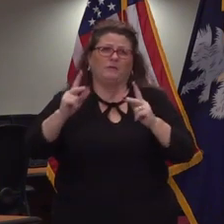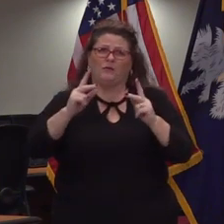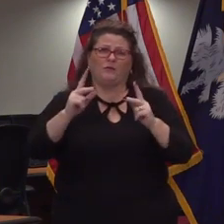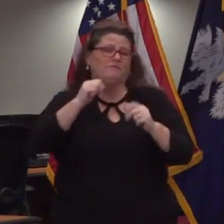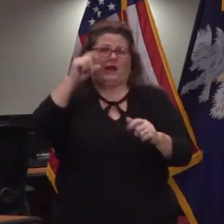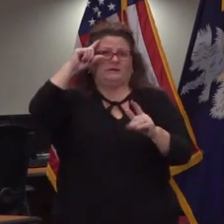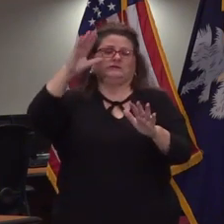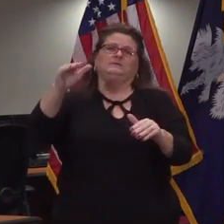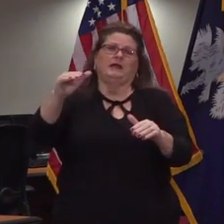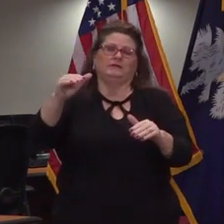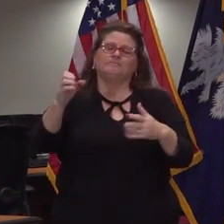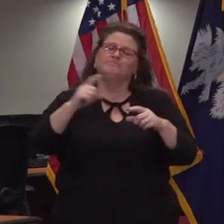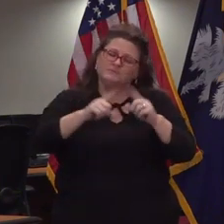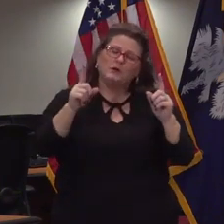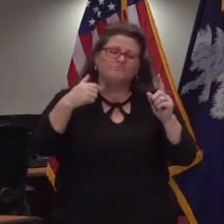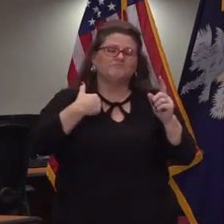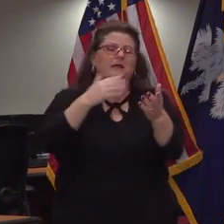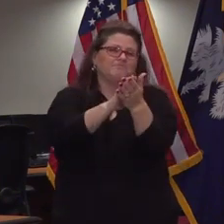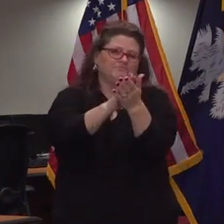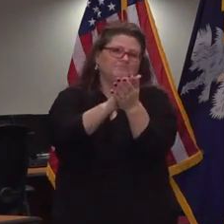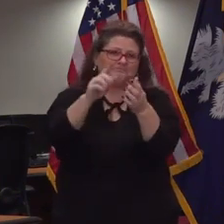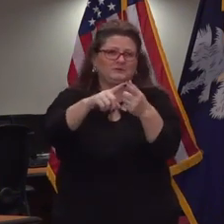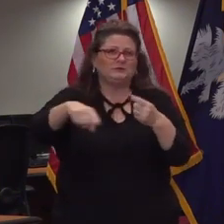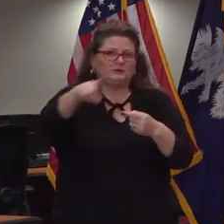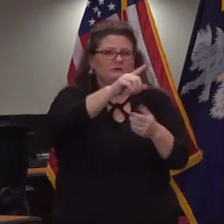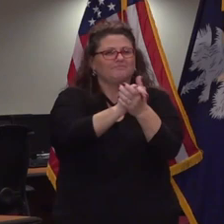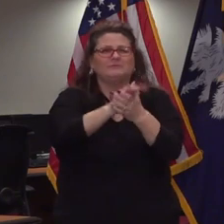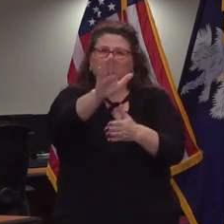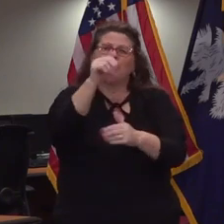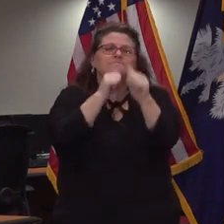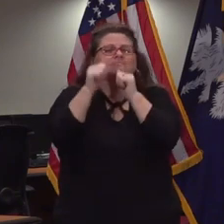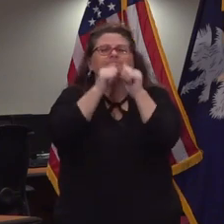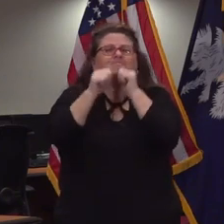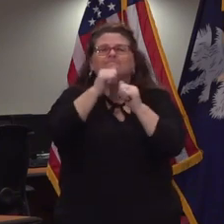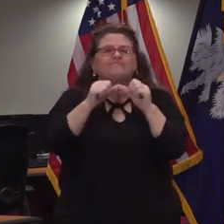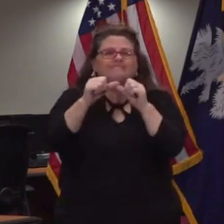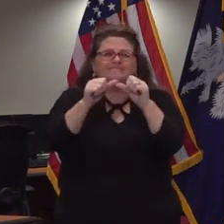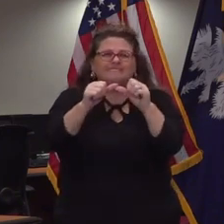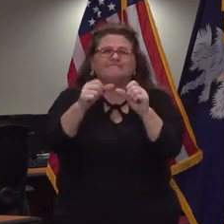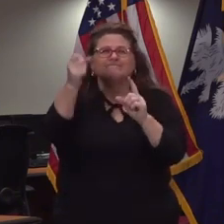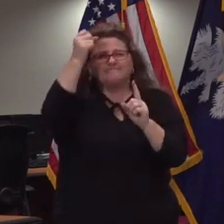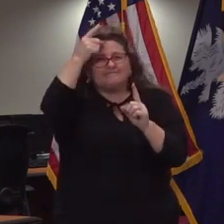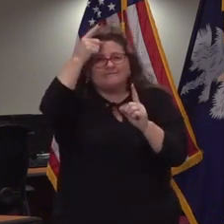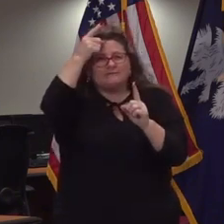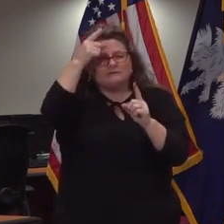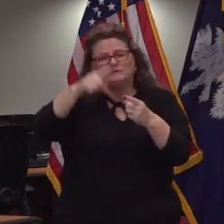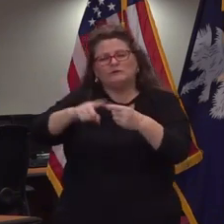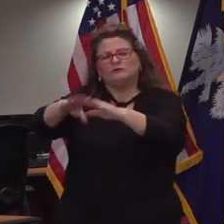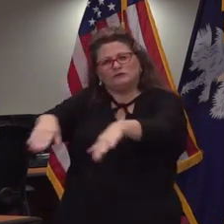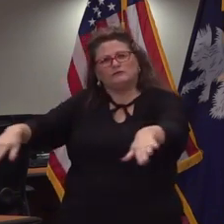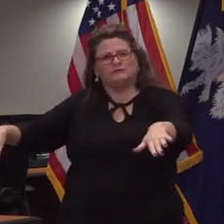to thank them and congratulate them for the grand job and the the perseverance and the discipline and the understanding they're showing